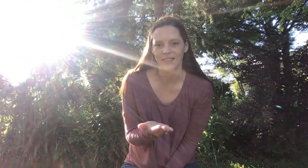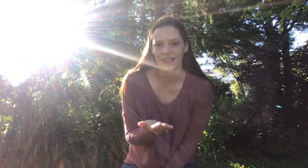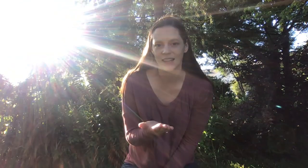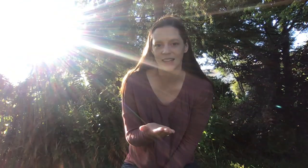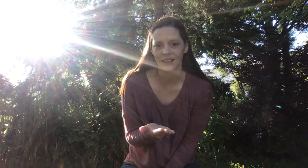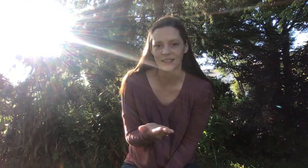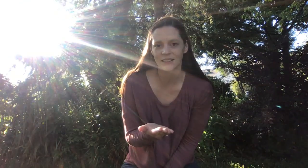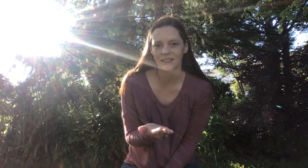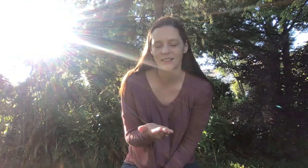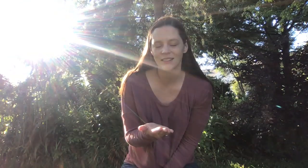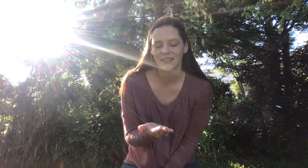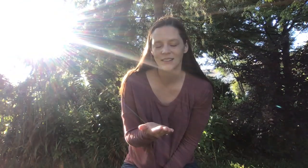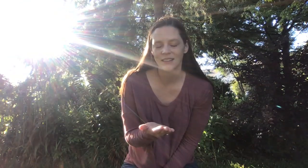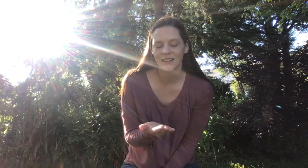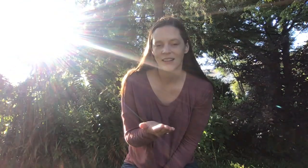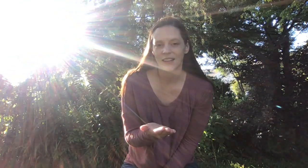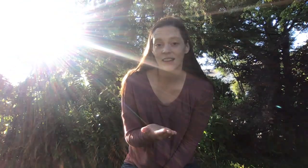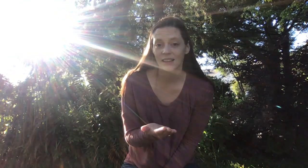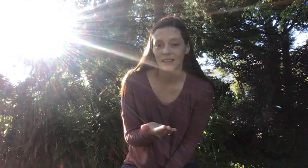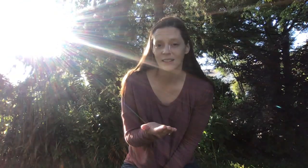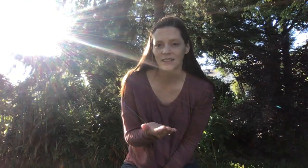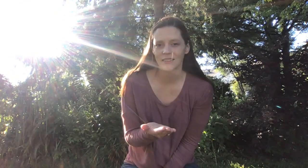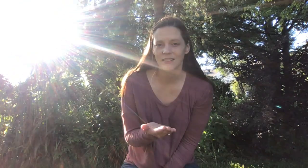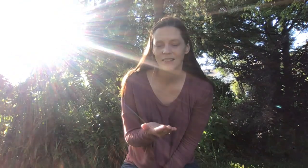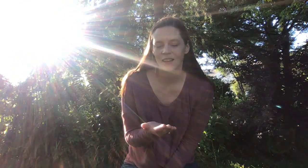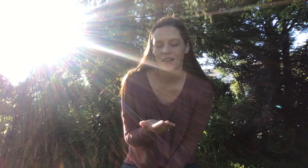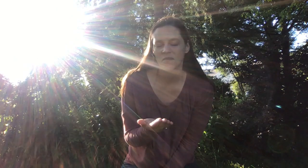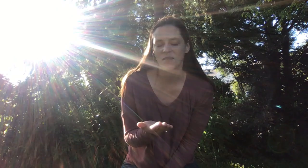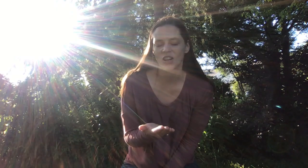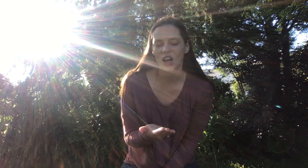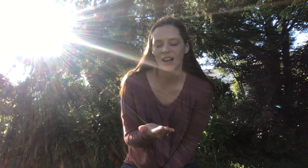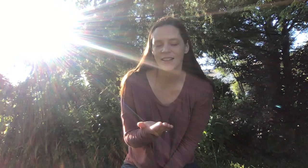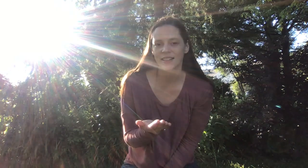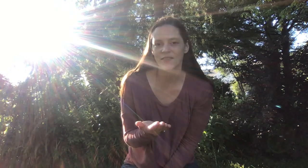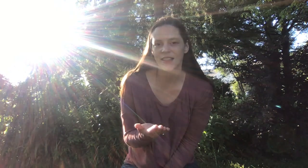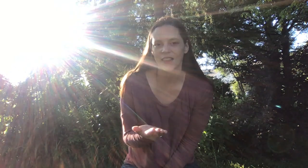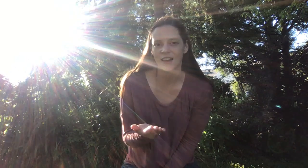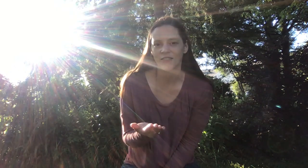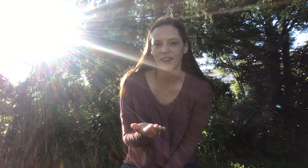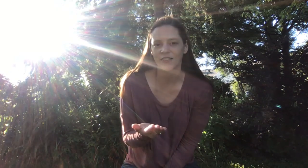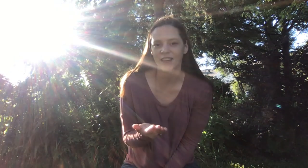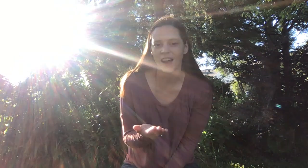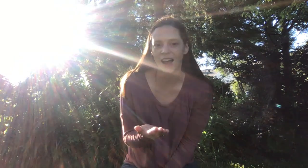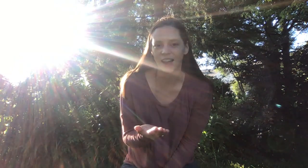that is, is because of the love of God.